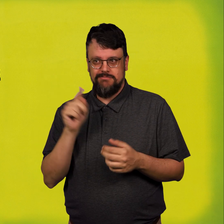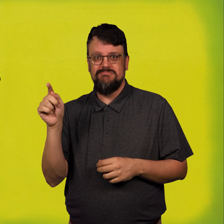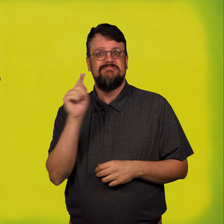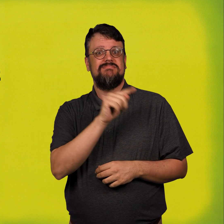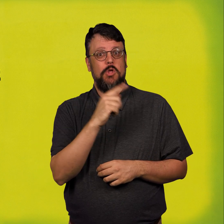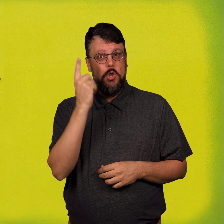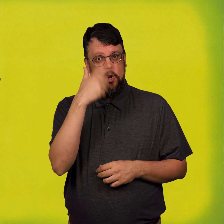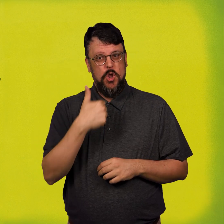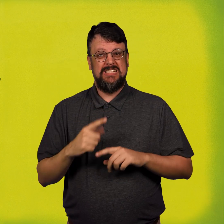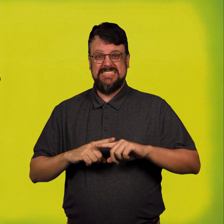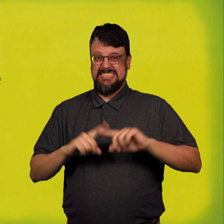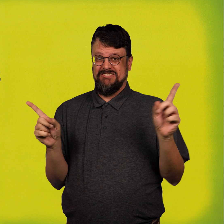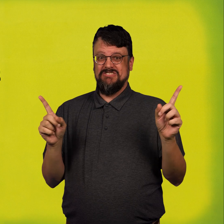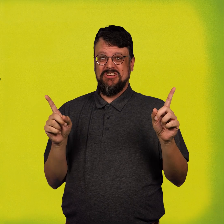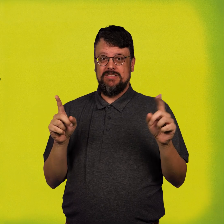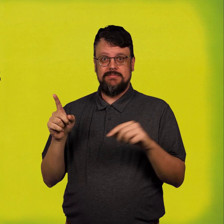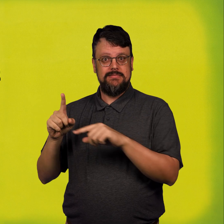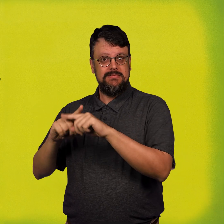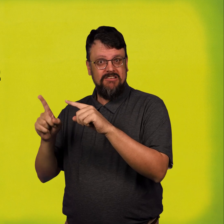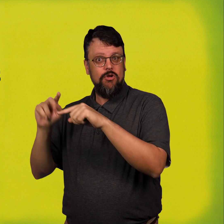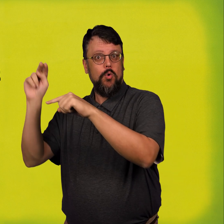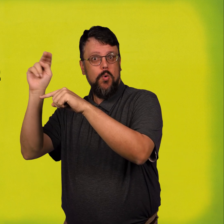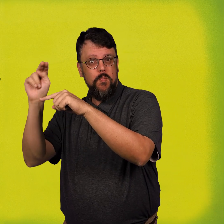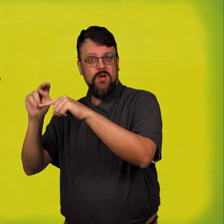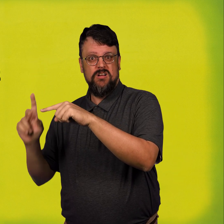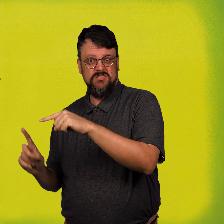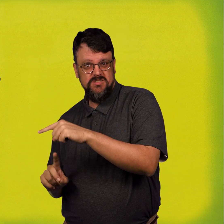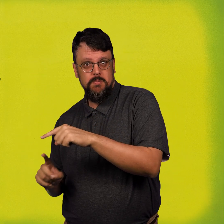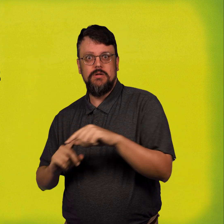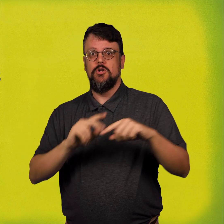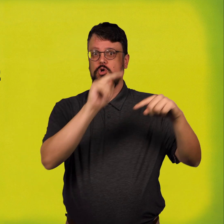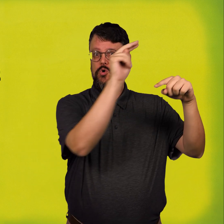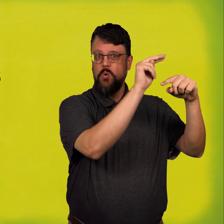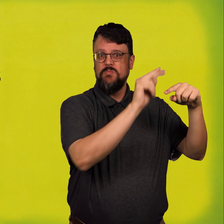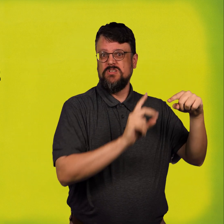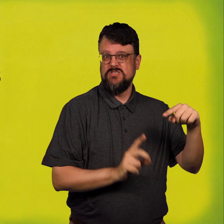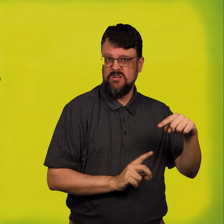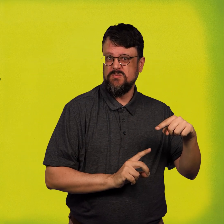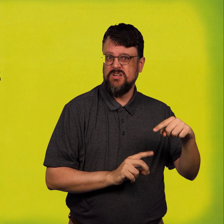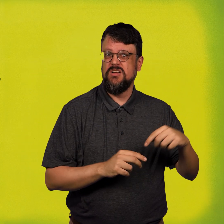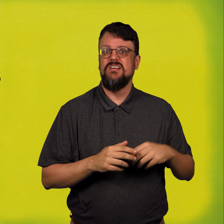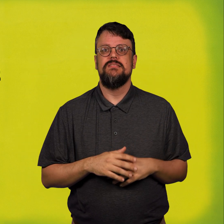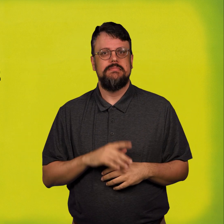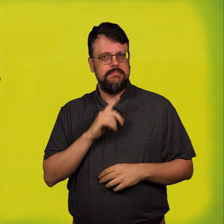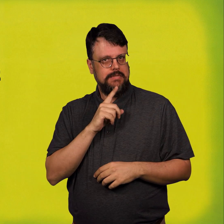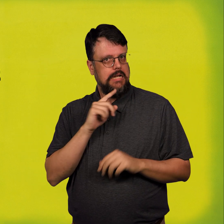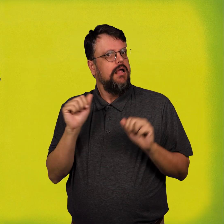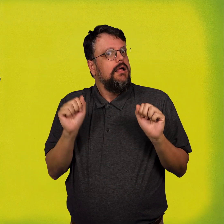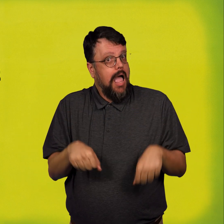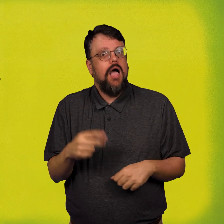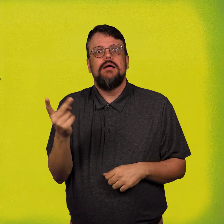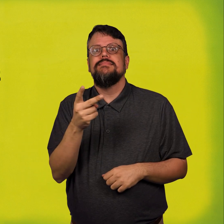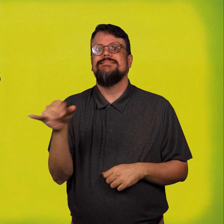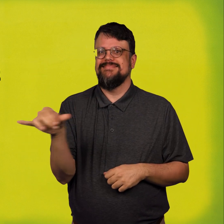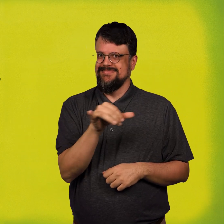Sometimes, even though two fractions look different, with different numerators and denominators, they are really the same.